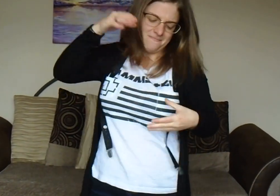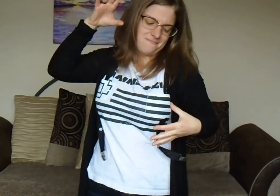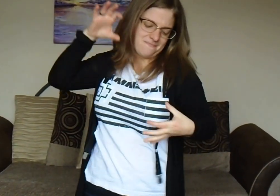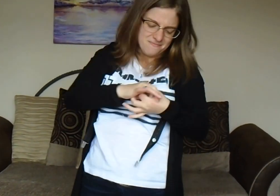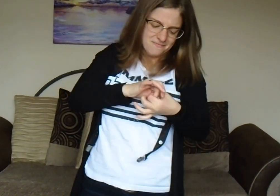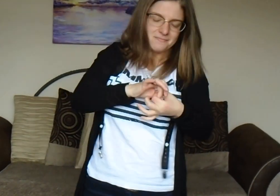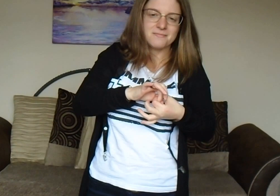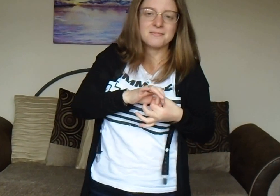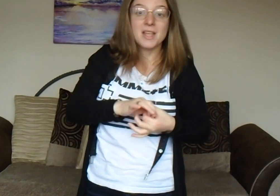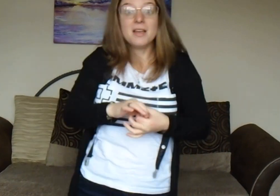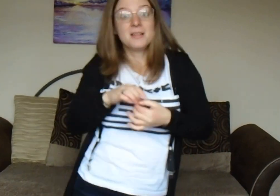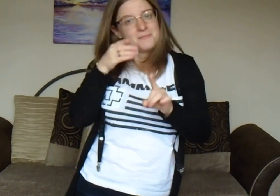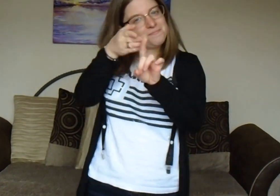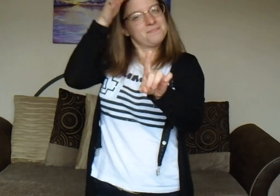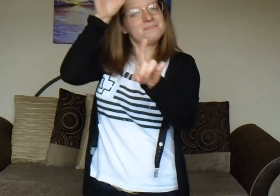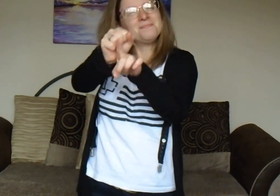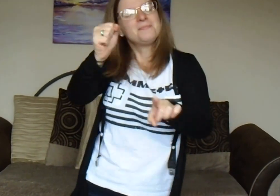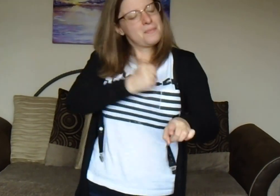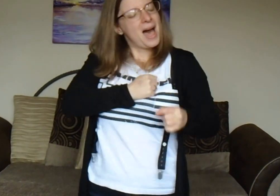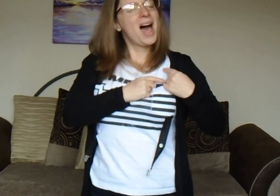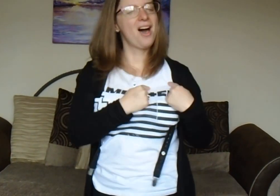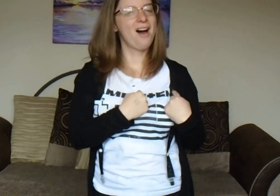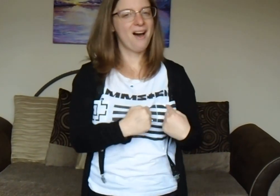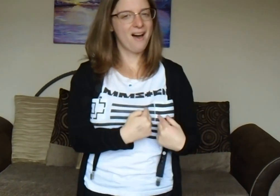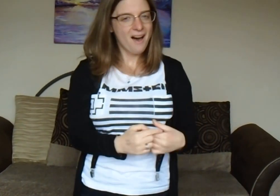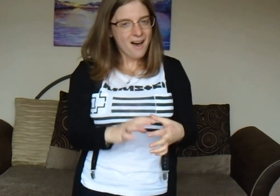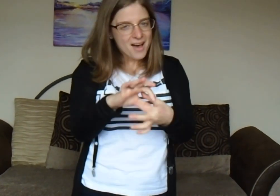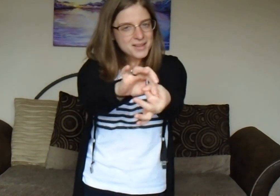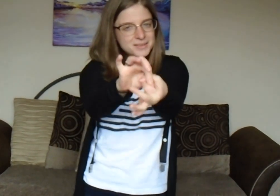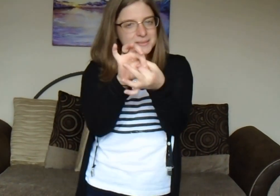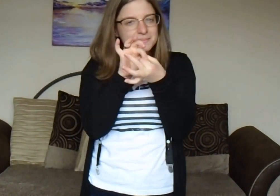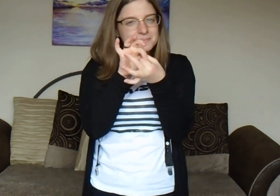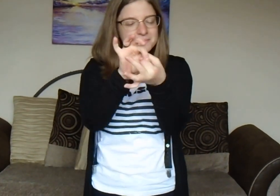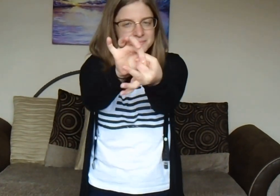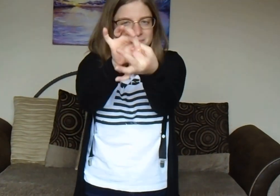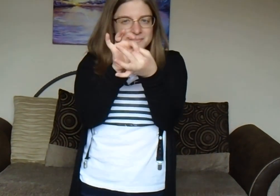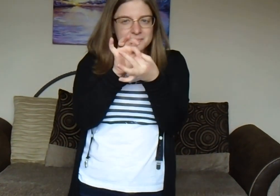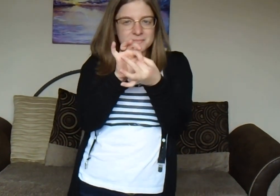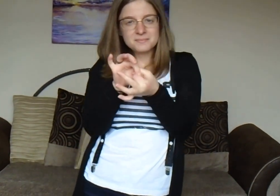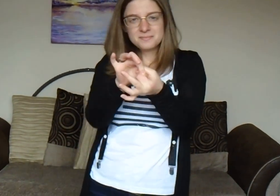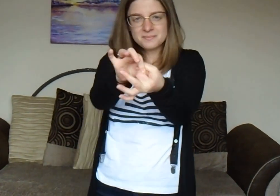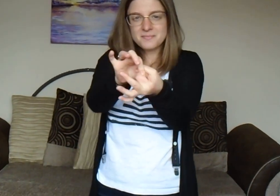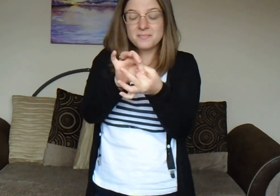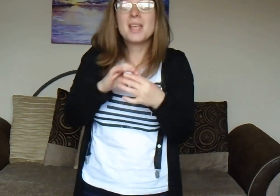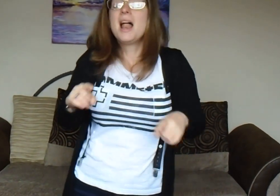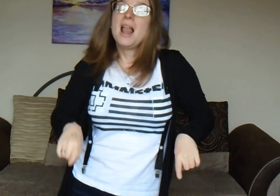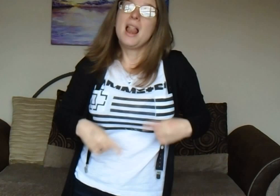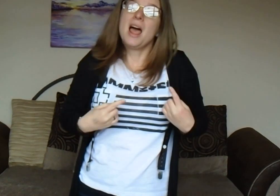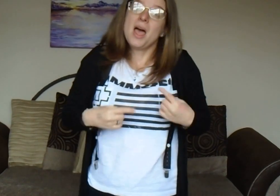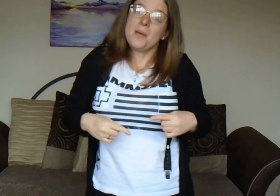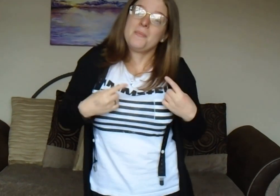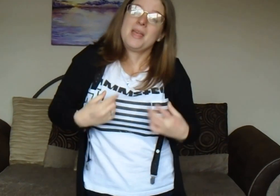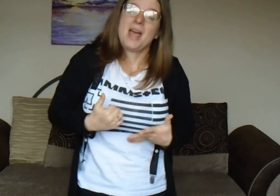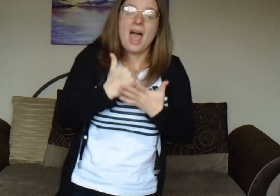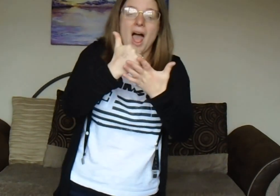And so long Let me help make its fight